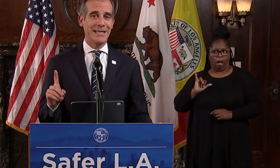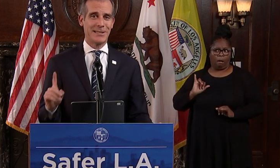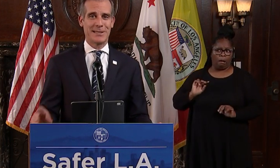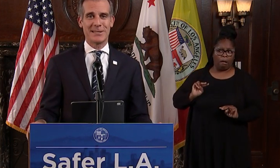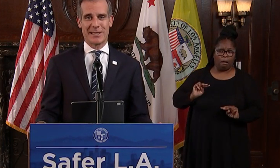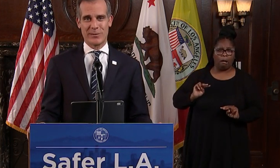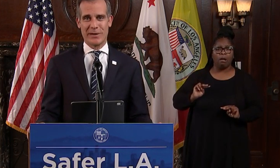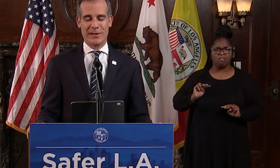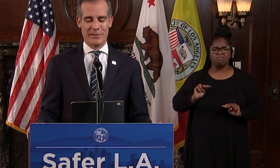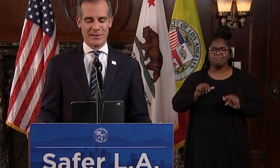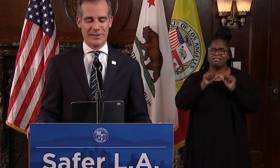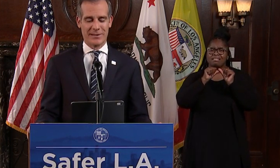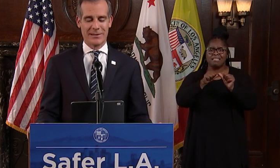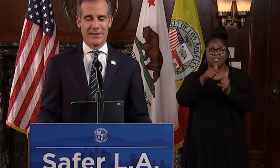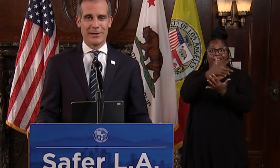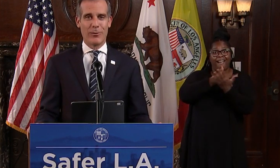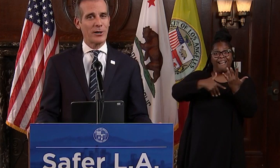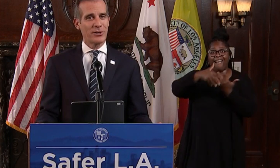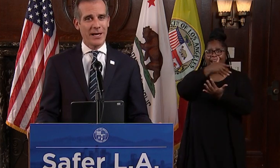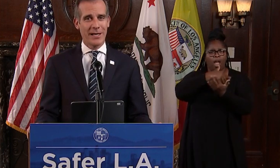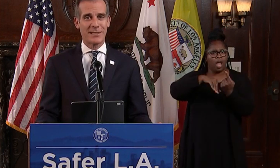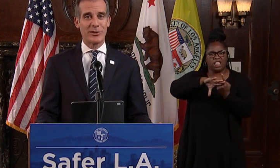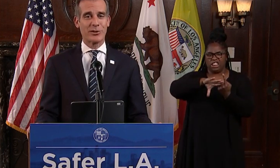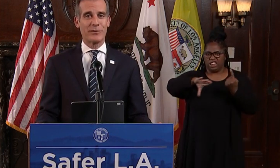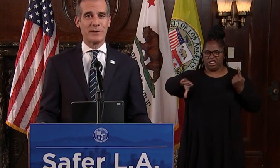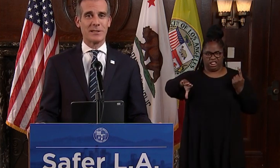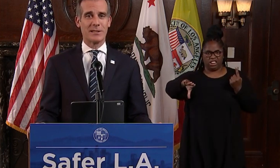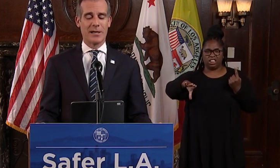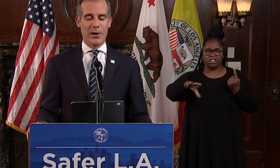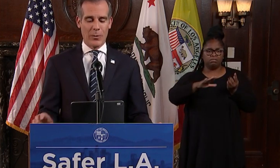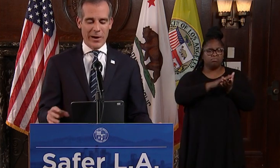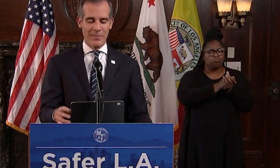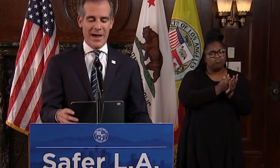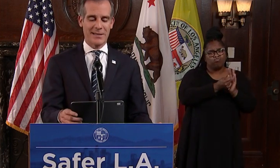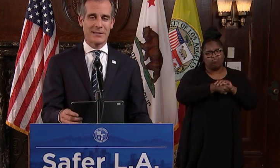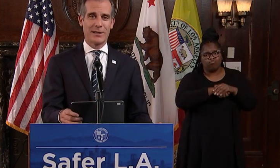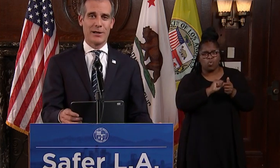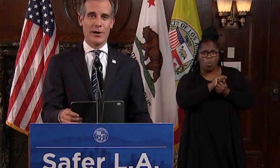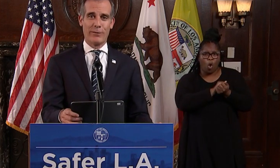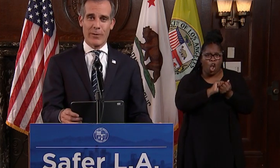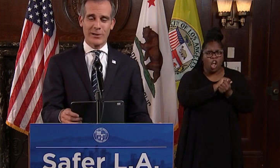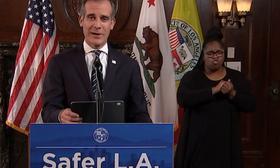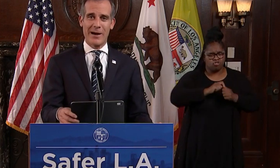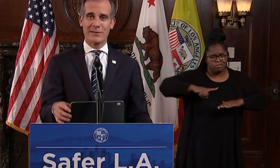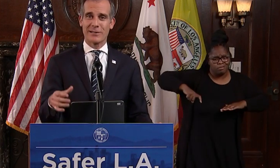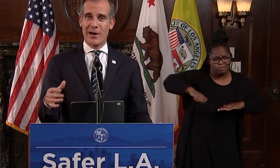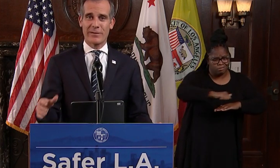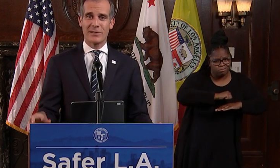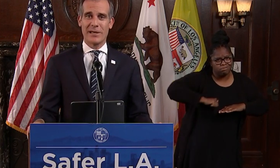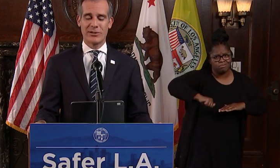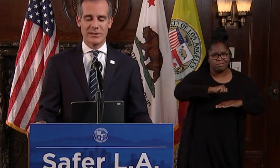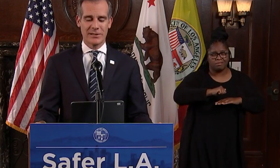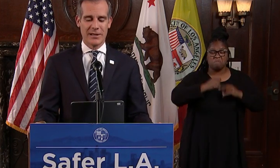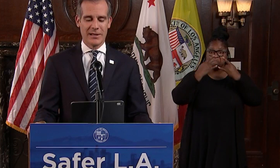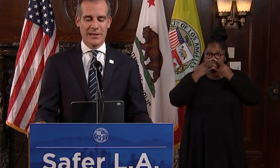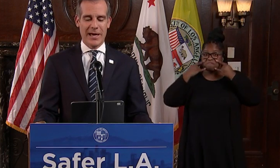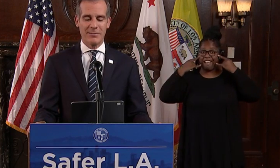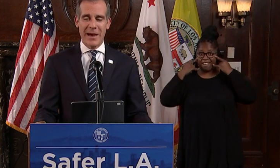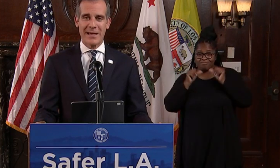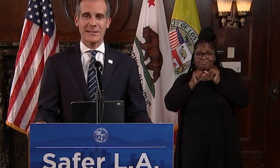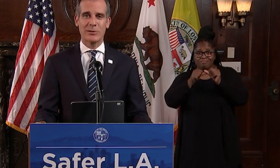least six feet of distance. Wash your hands and your surfaces. Wear a mask. Avoid crowds and conversations.